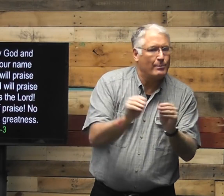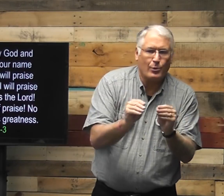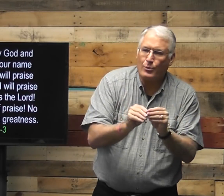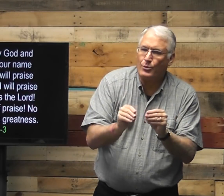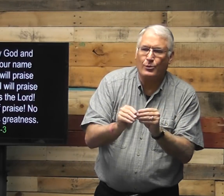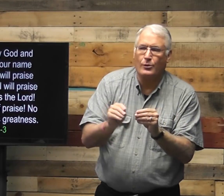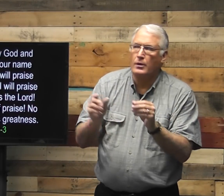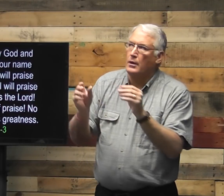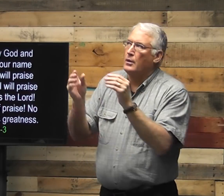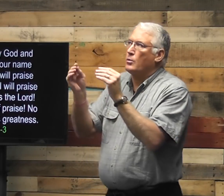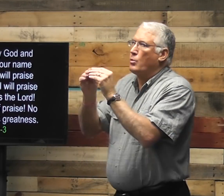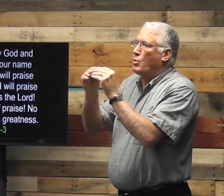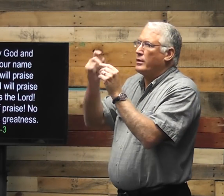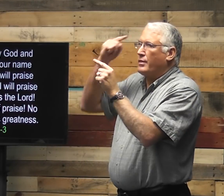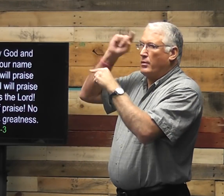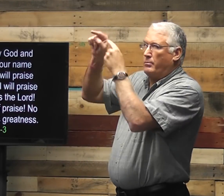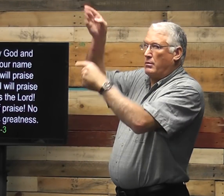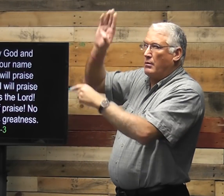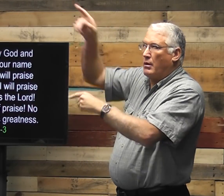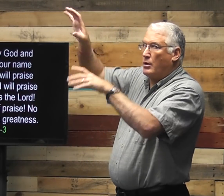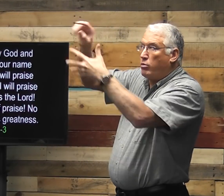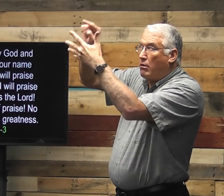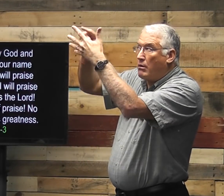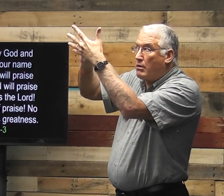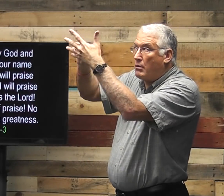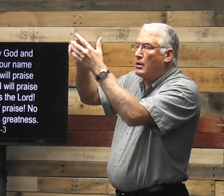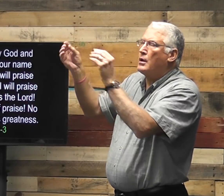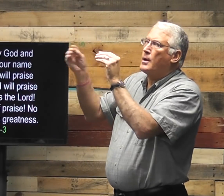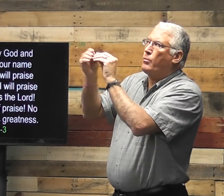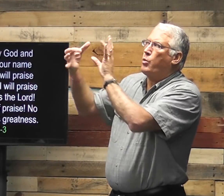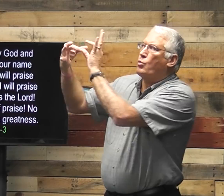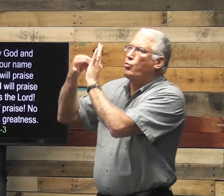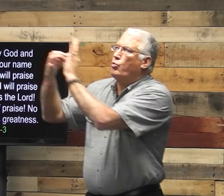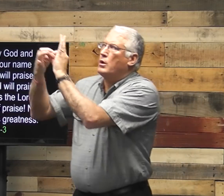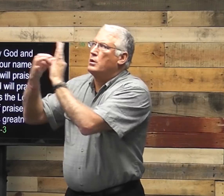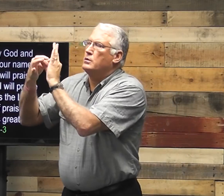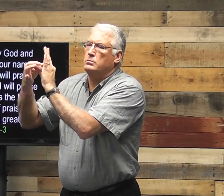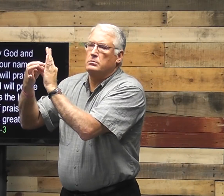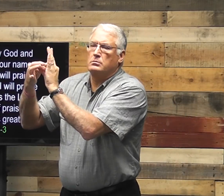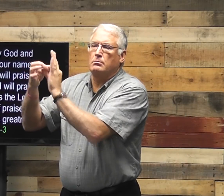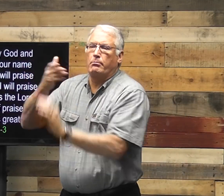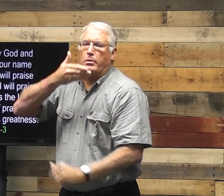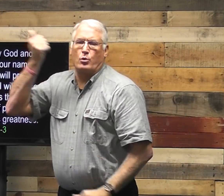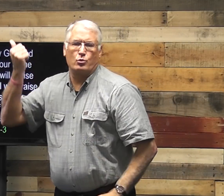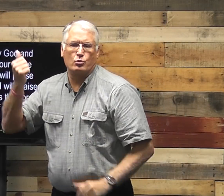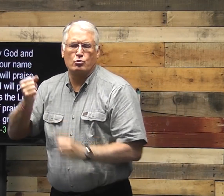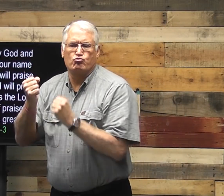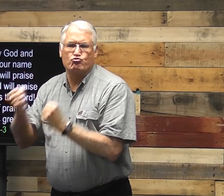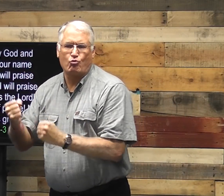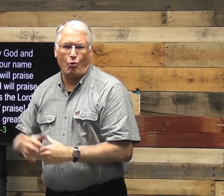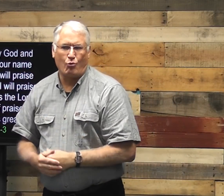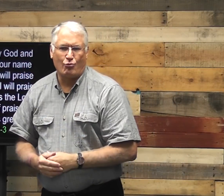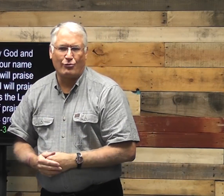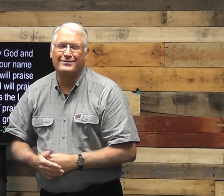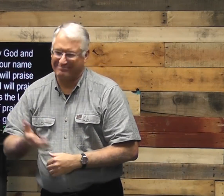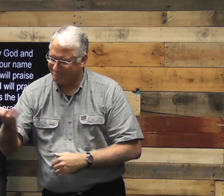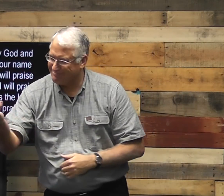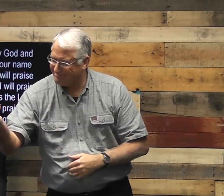inspired, revived, and think more about the things that God had done and his relationship with God became